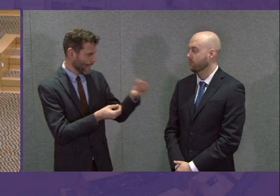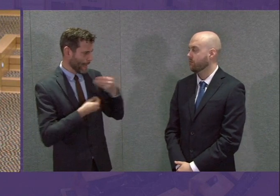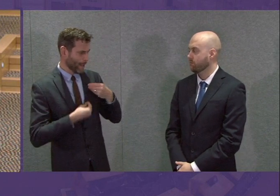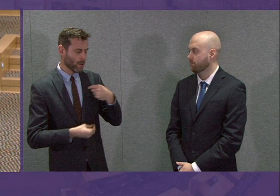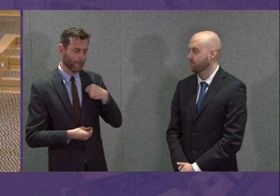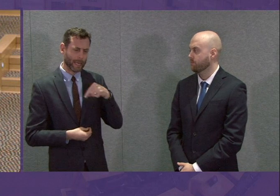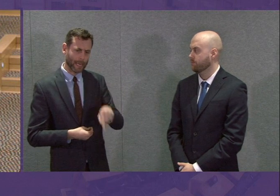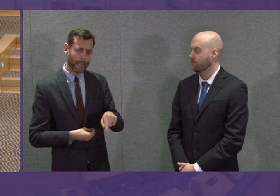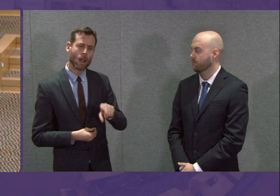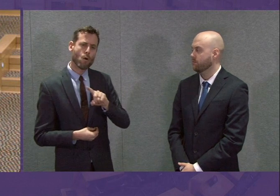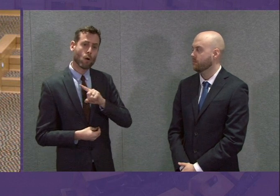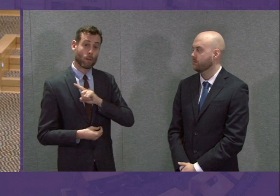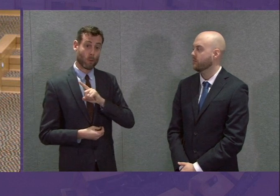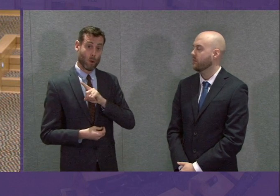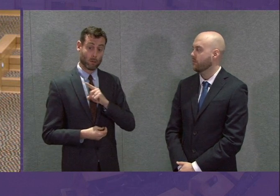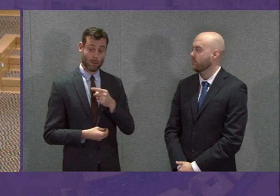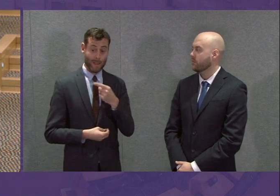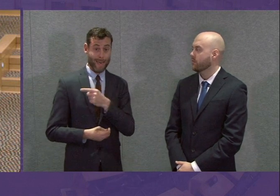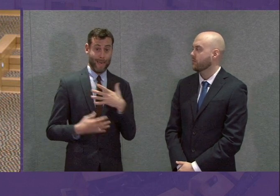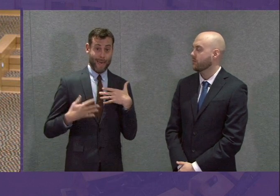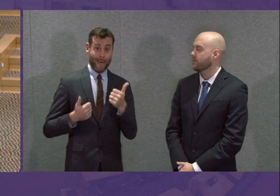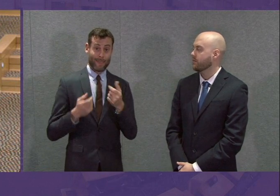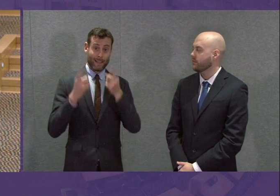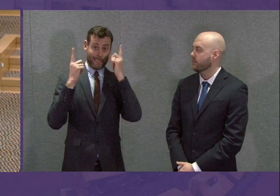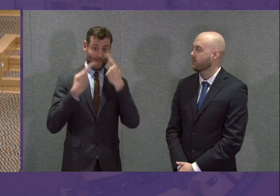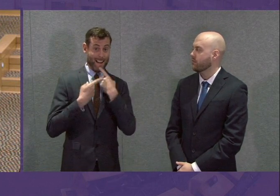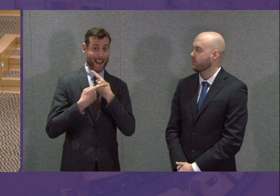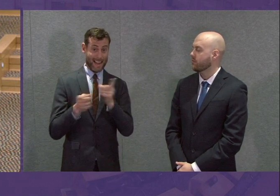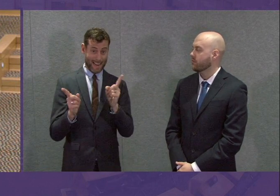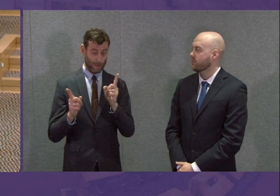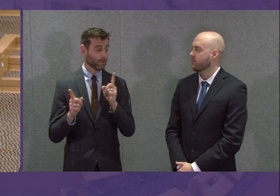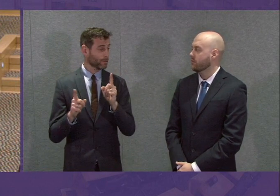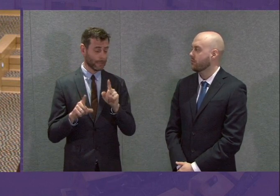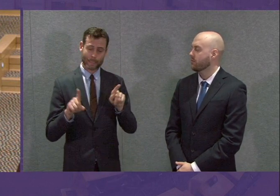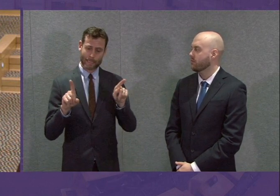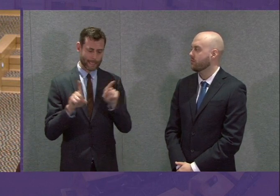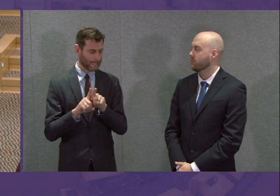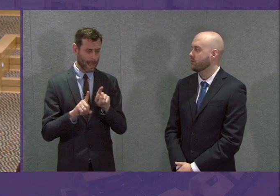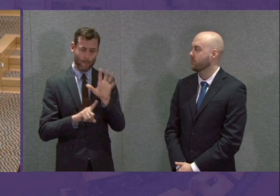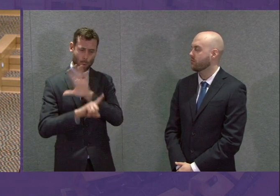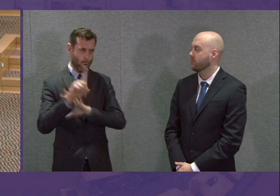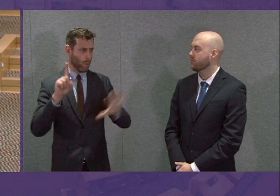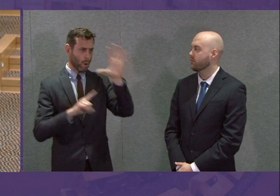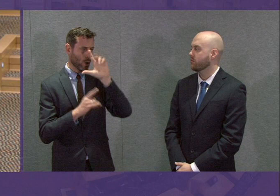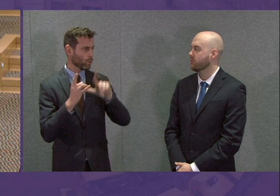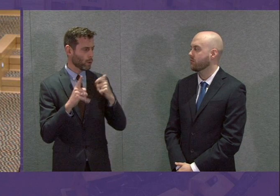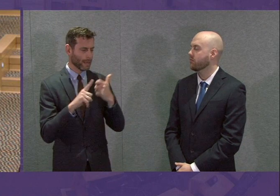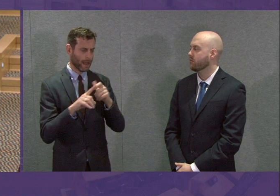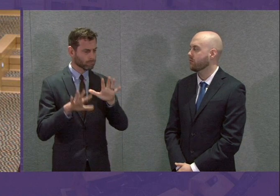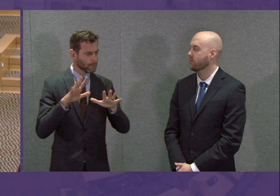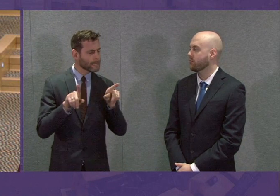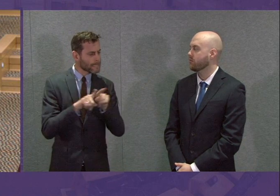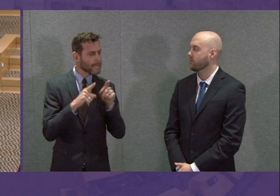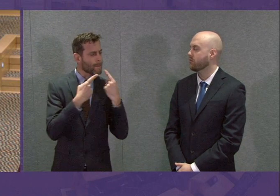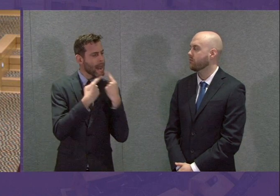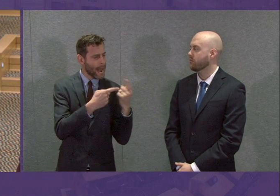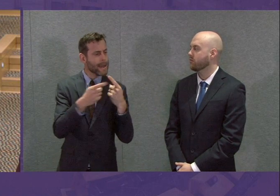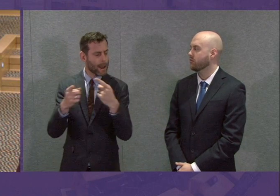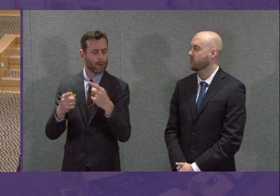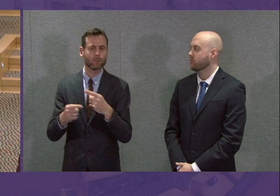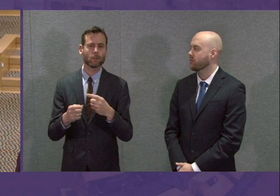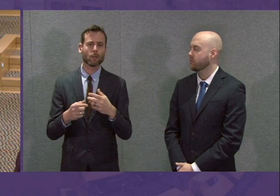What has been announced by the Health Secretary, and this is replicated in all nations of the UK I think by now, is